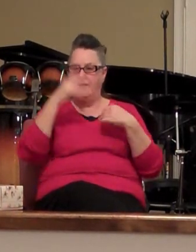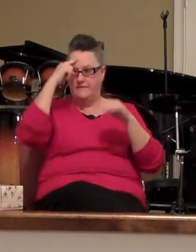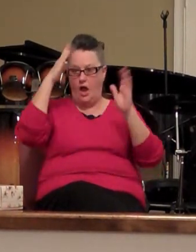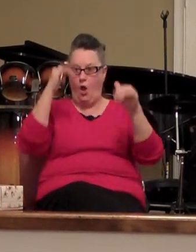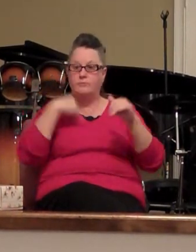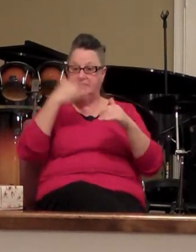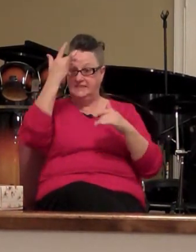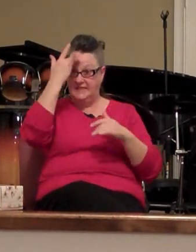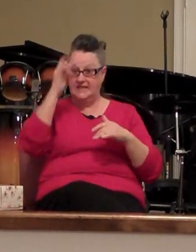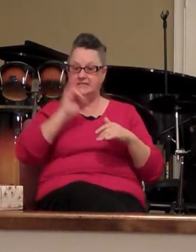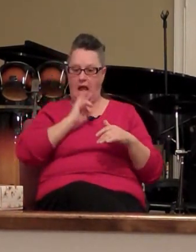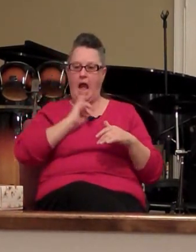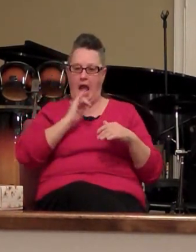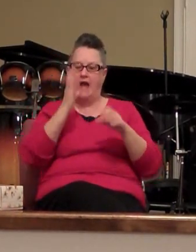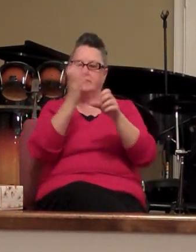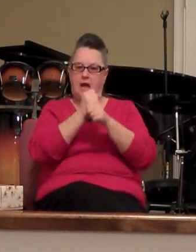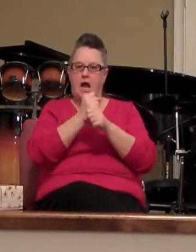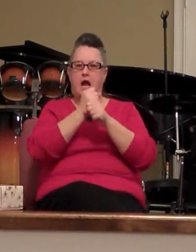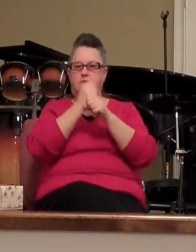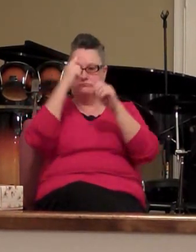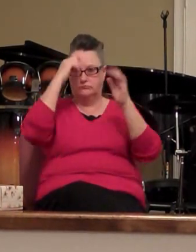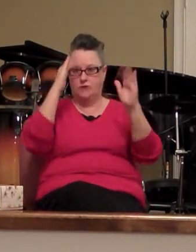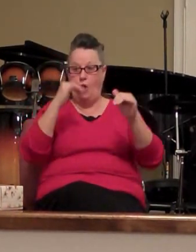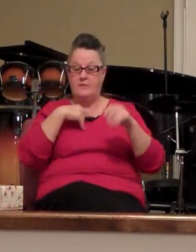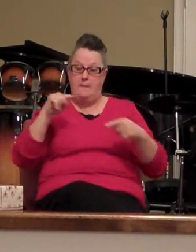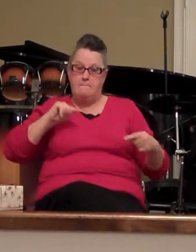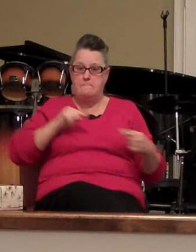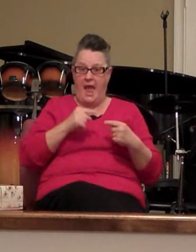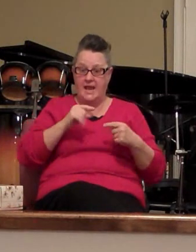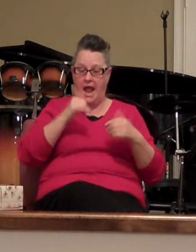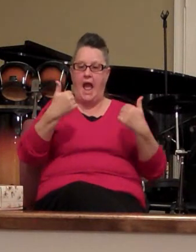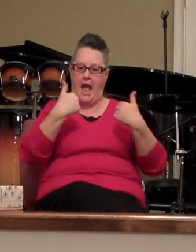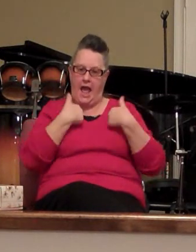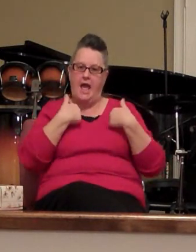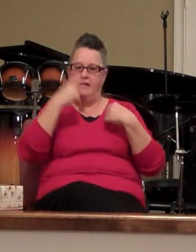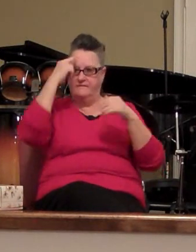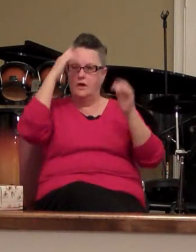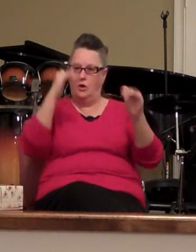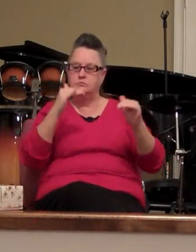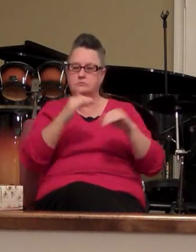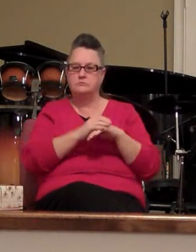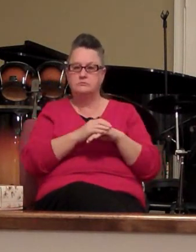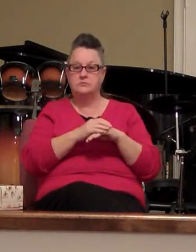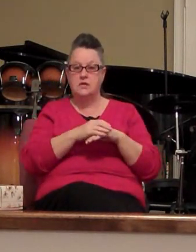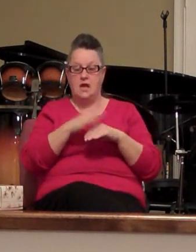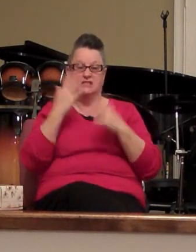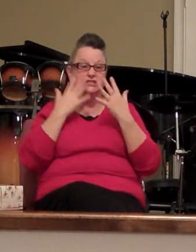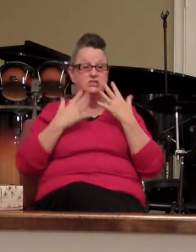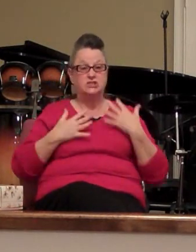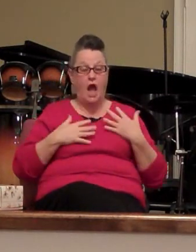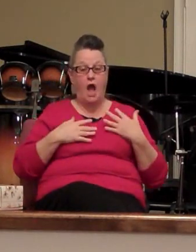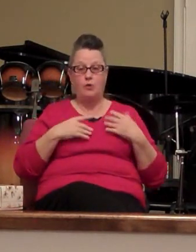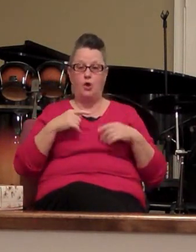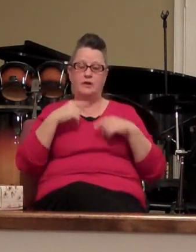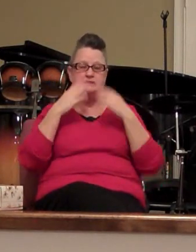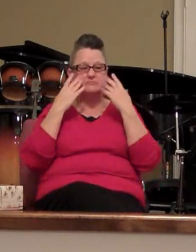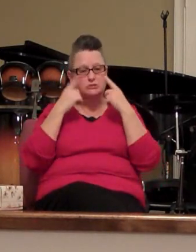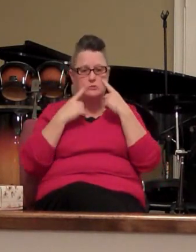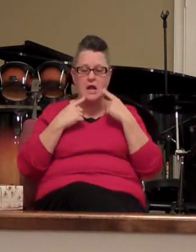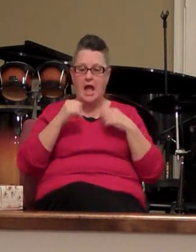I've got hope in pain I've got hope in sorrow sadness I've